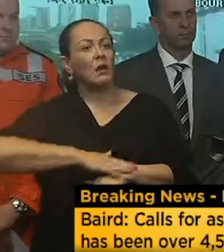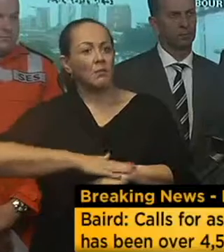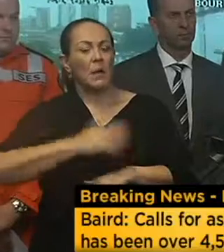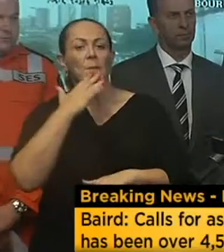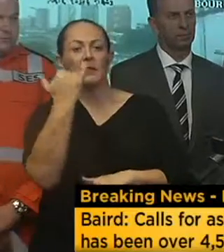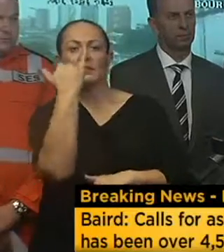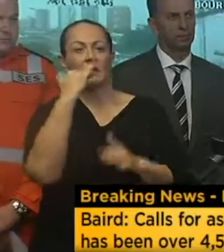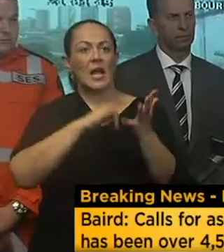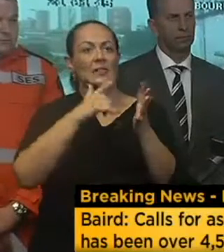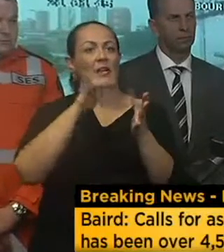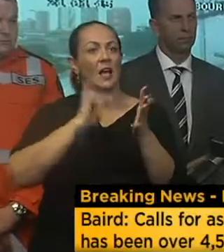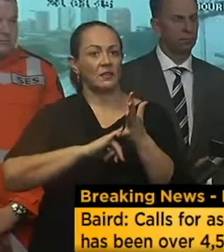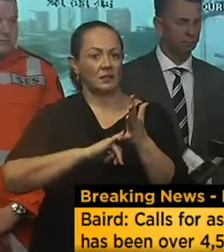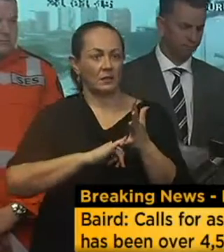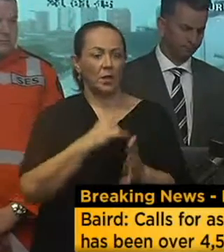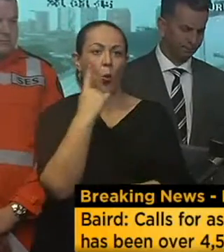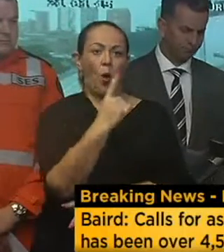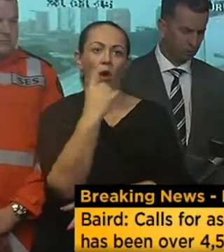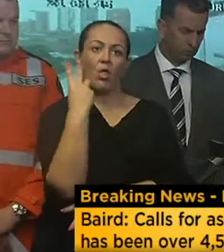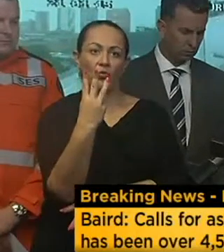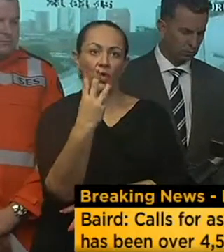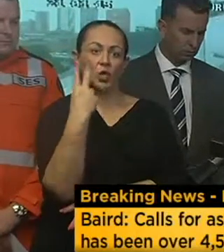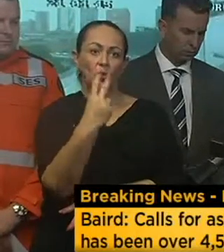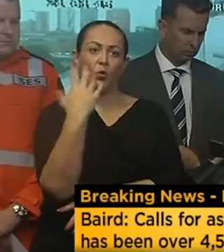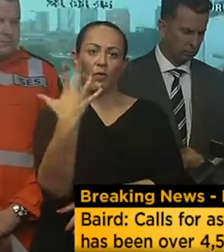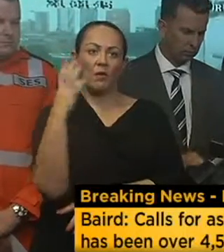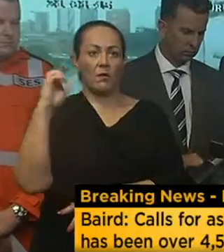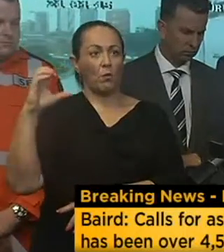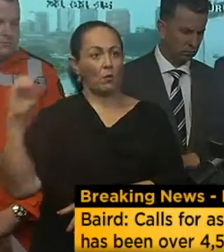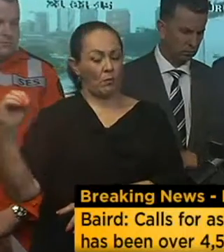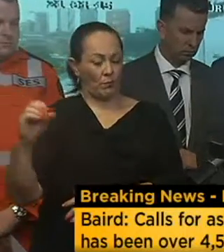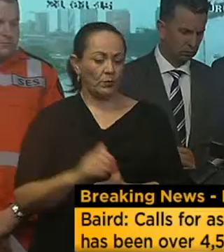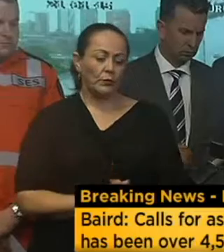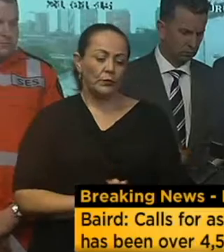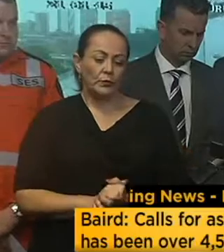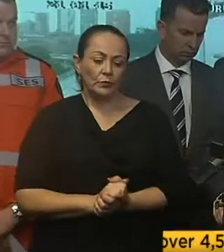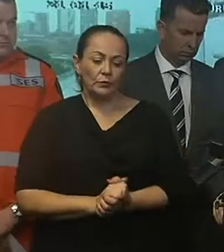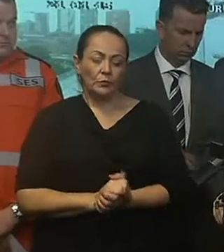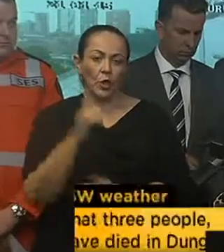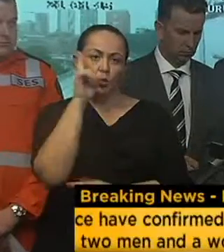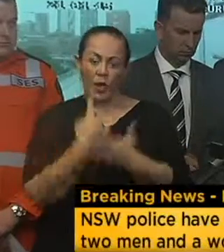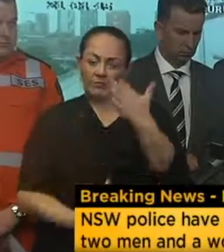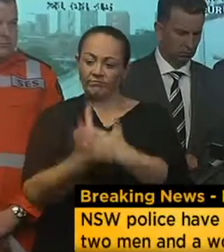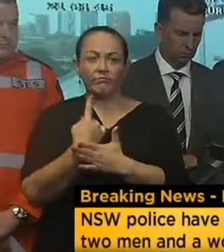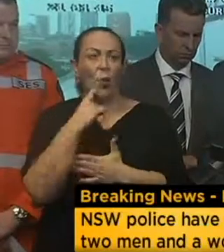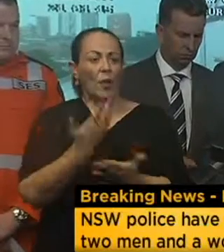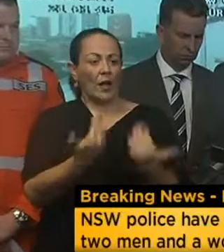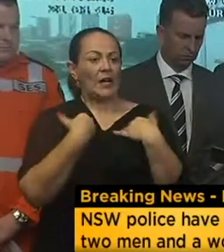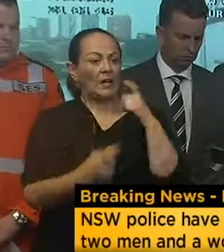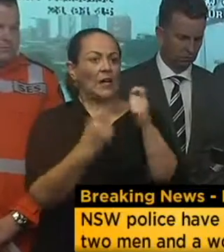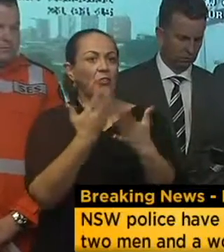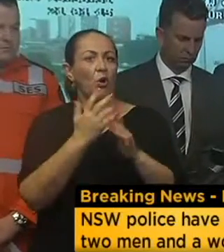call the SES hotline on 1-3-2500. Today's events are going to test our emergency